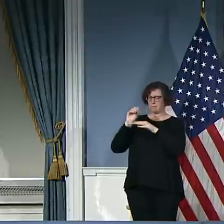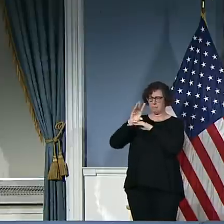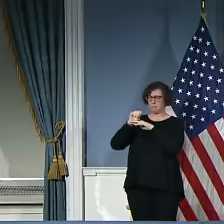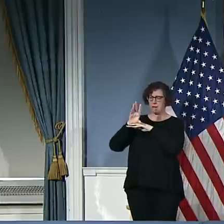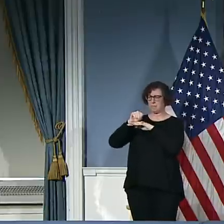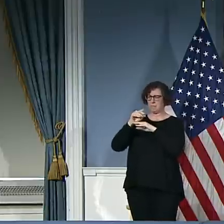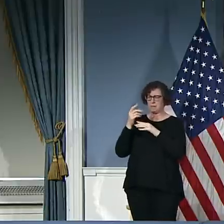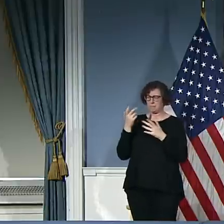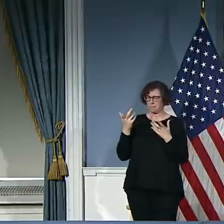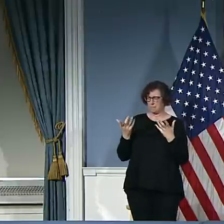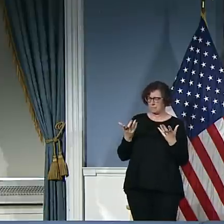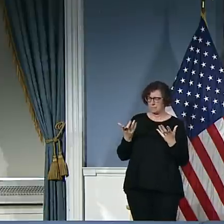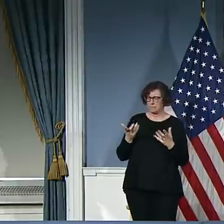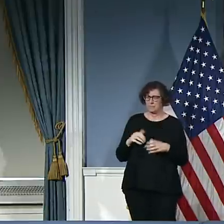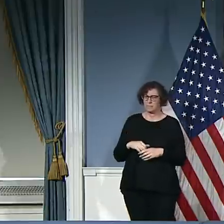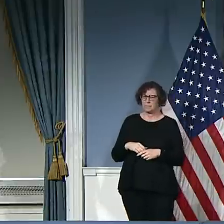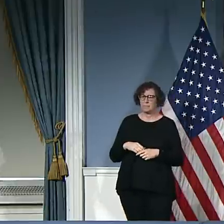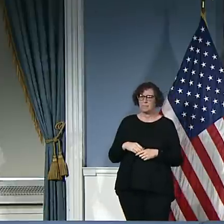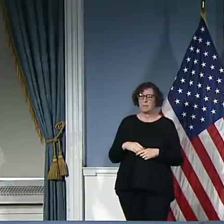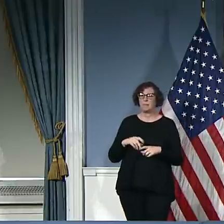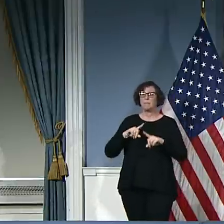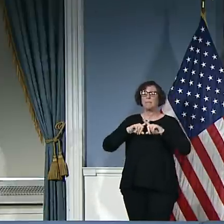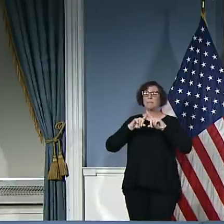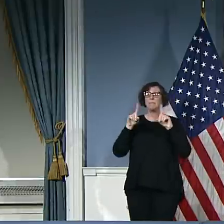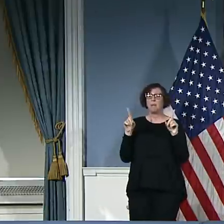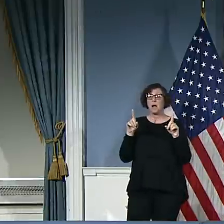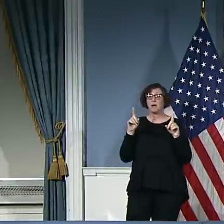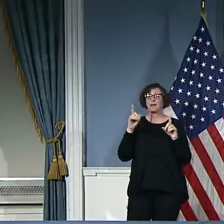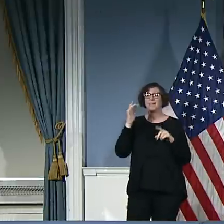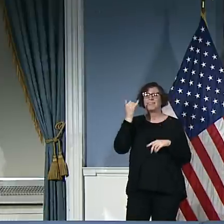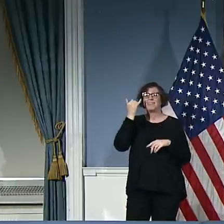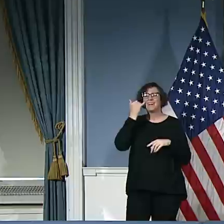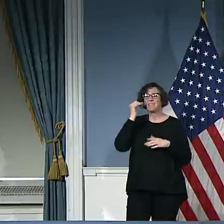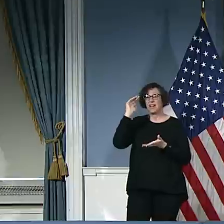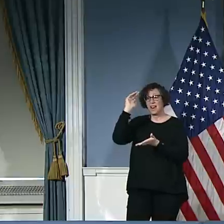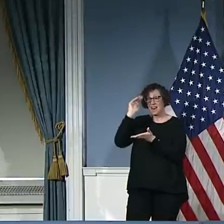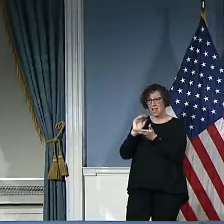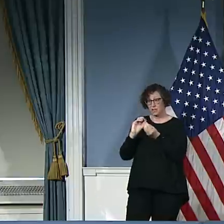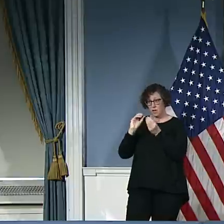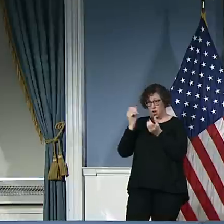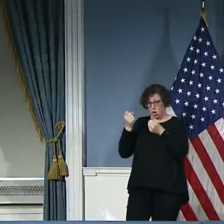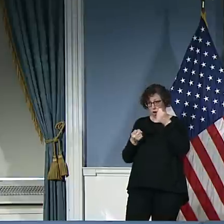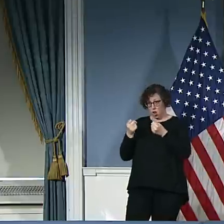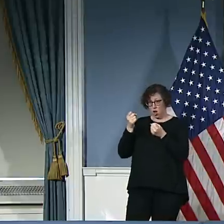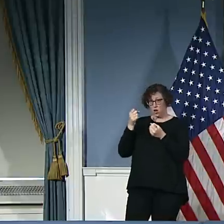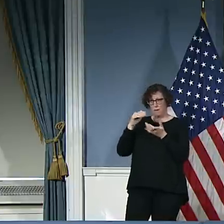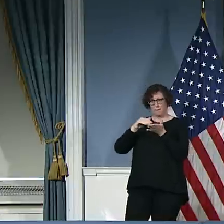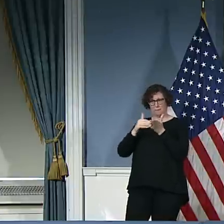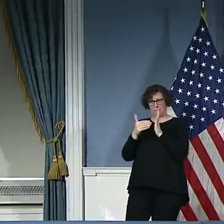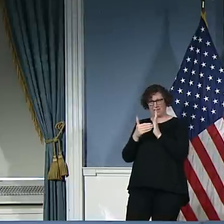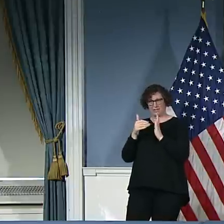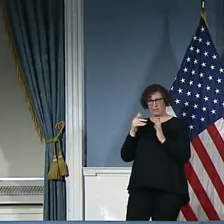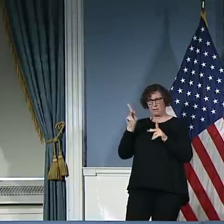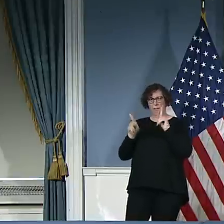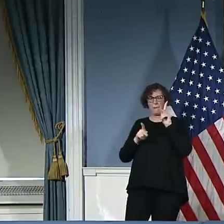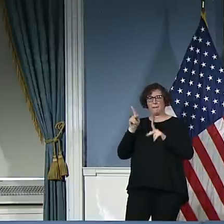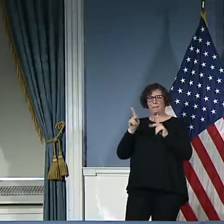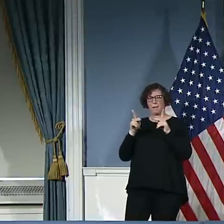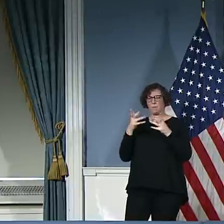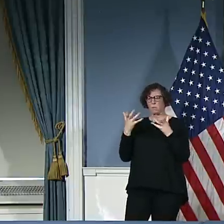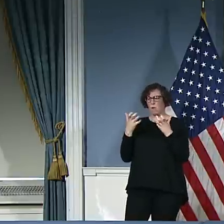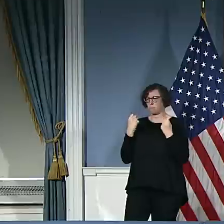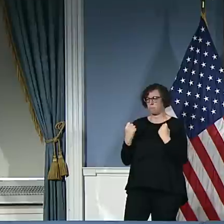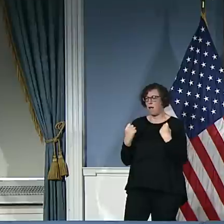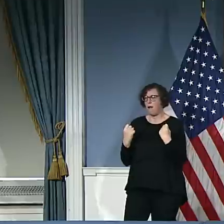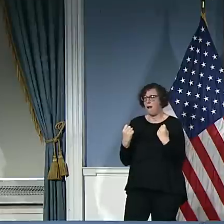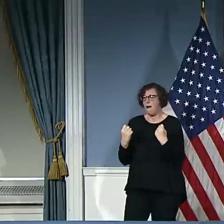Yeah, it's a point well taken, Gersh. I mean, we'd have to look at the data. It's a little preliminary. You know, I can certainly pass it